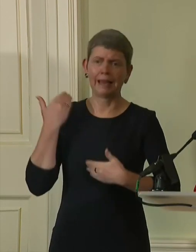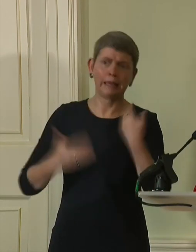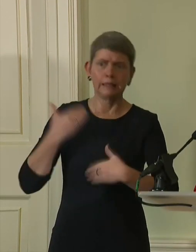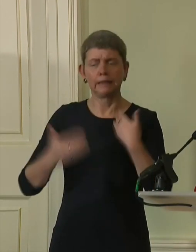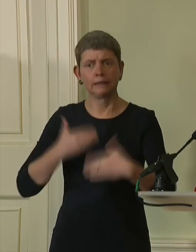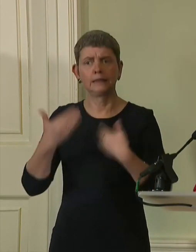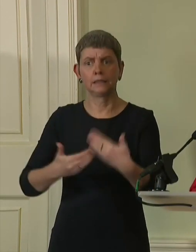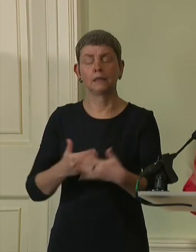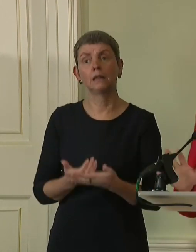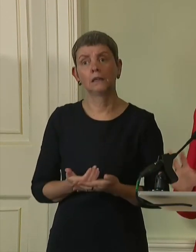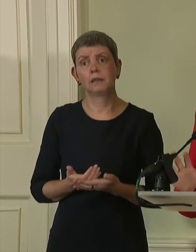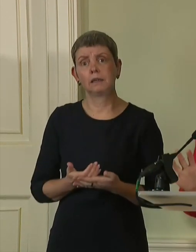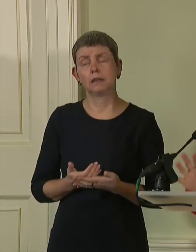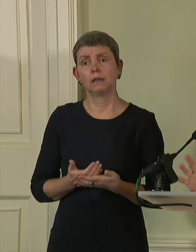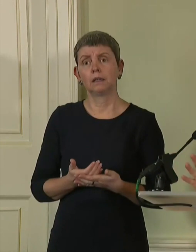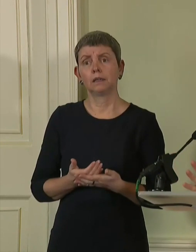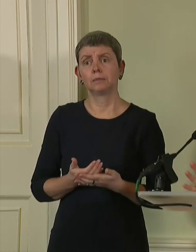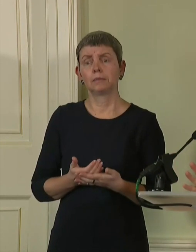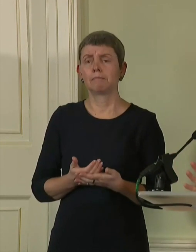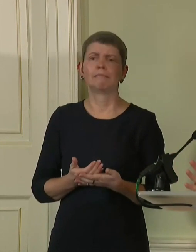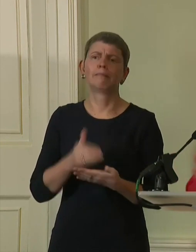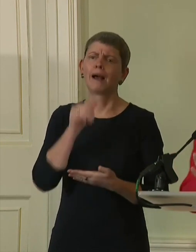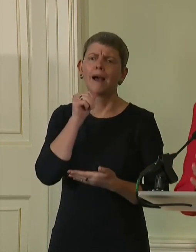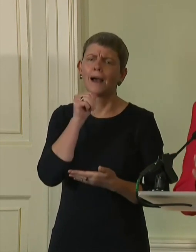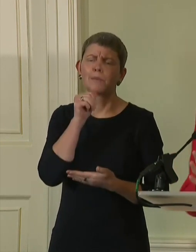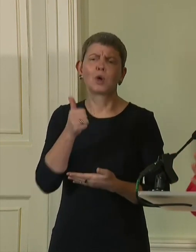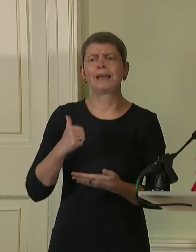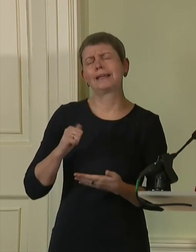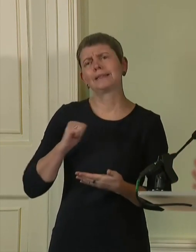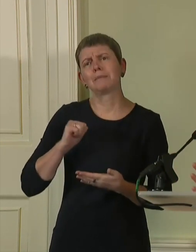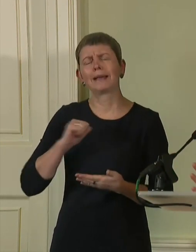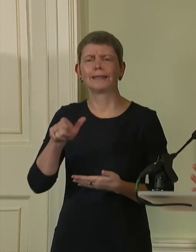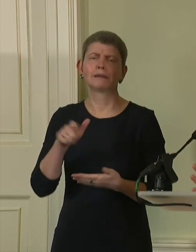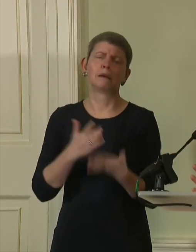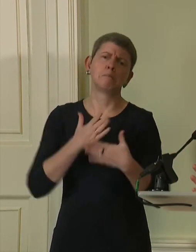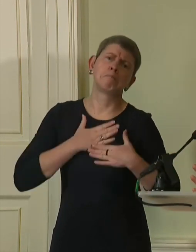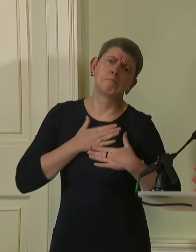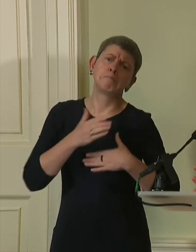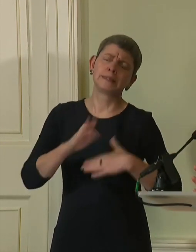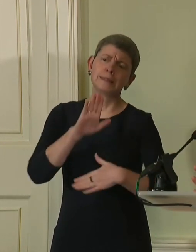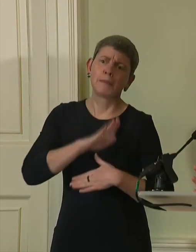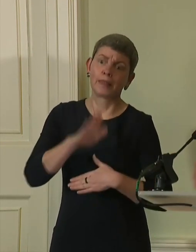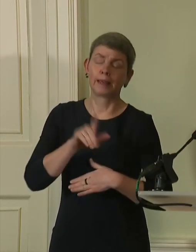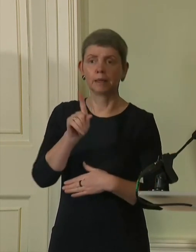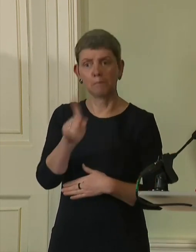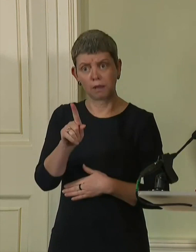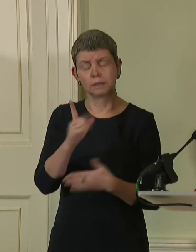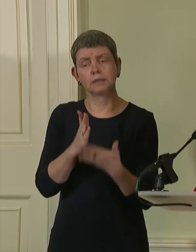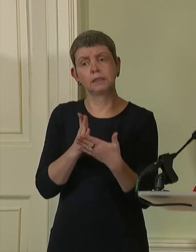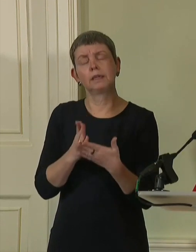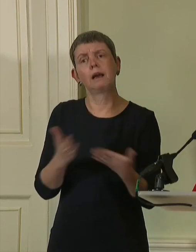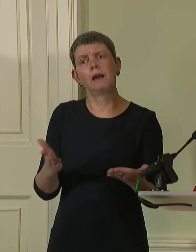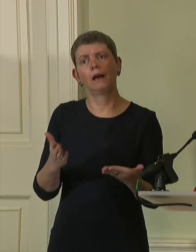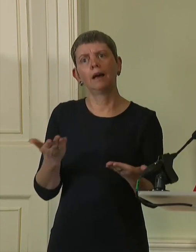I'm not expecting violins here but I am a human being as well as a politician. When I entered